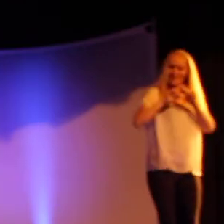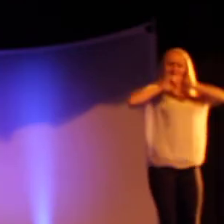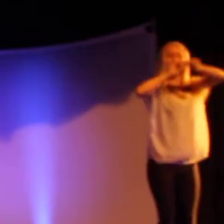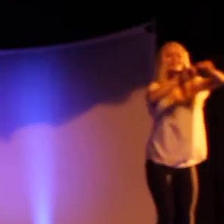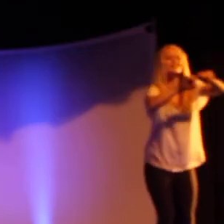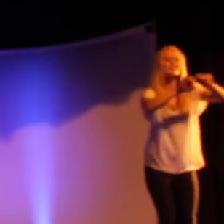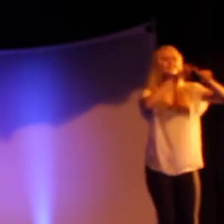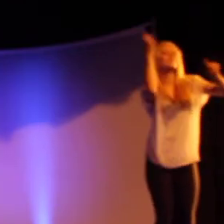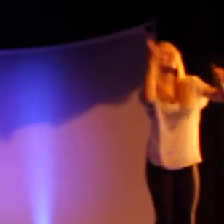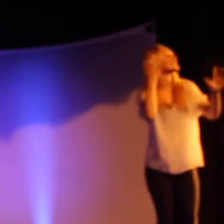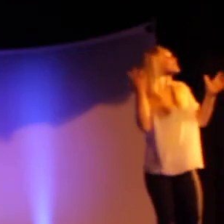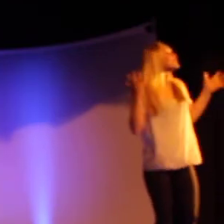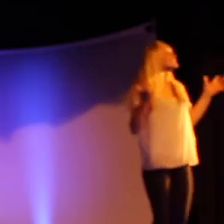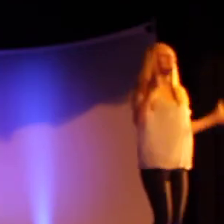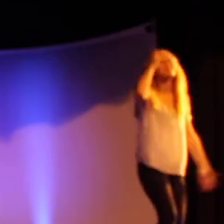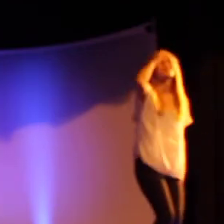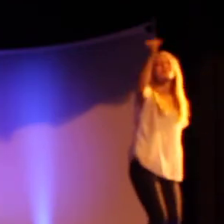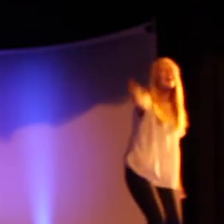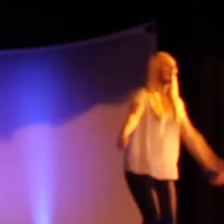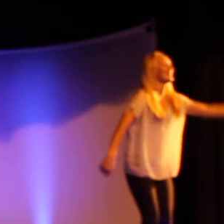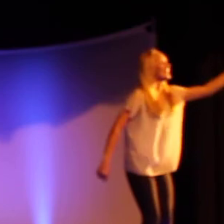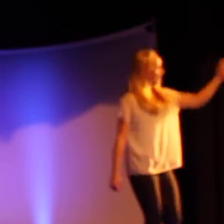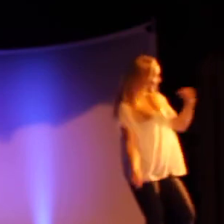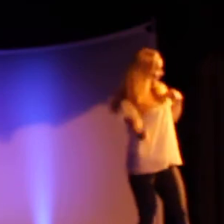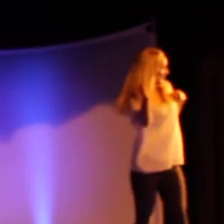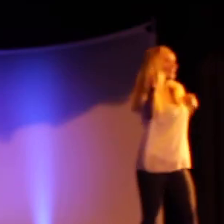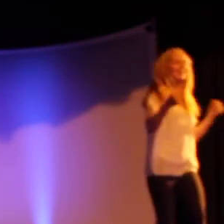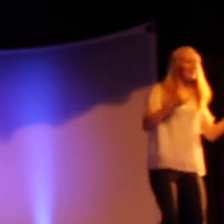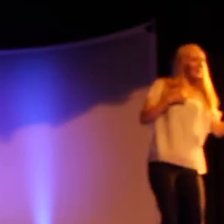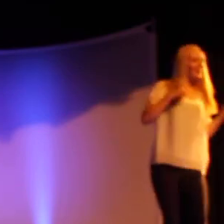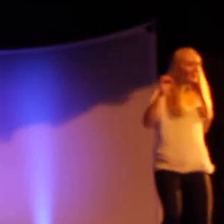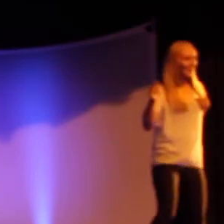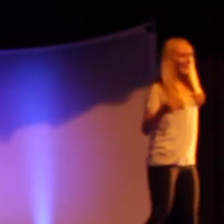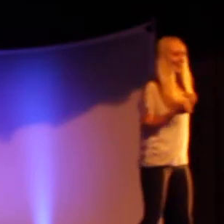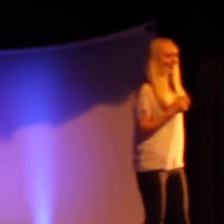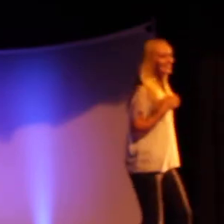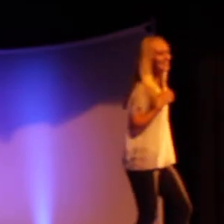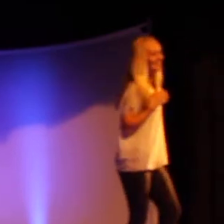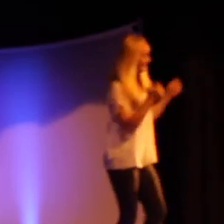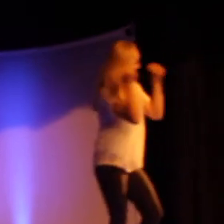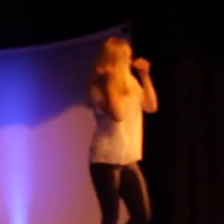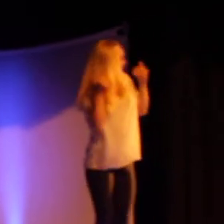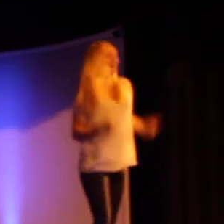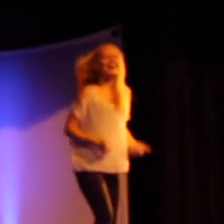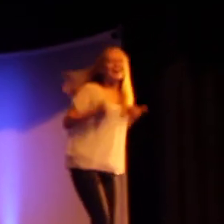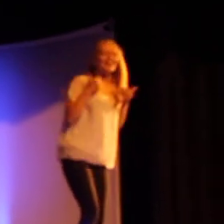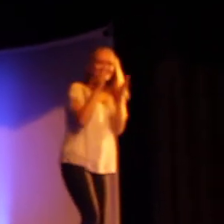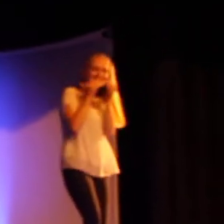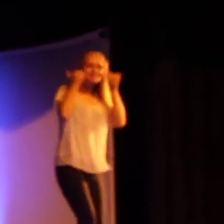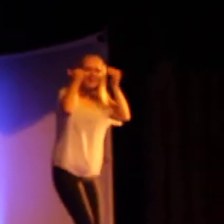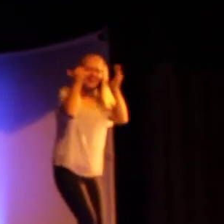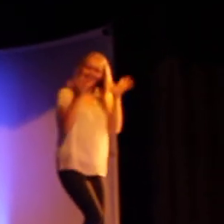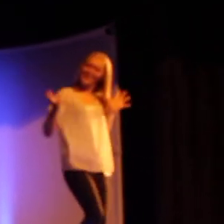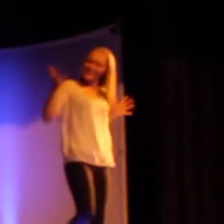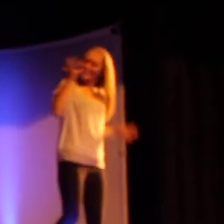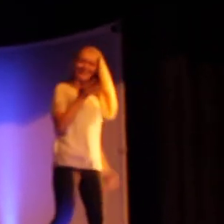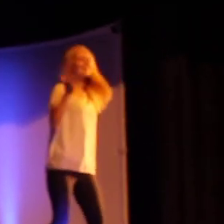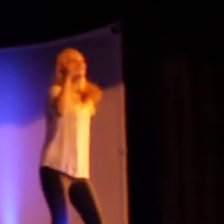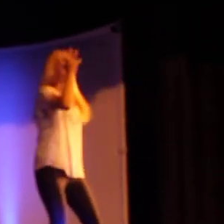need no reason why I smile I